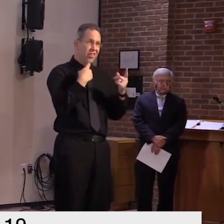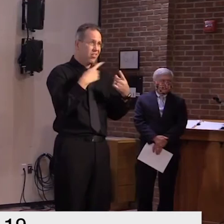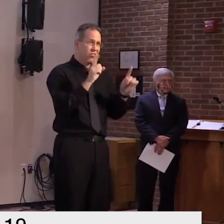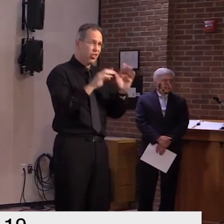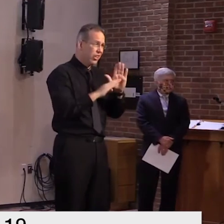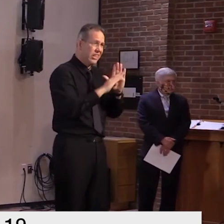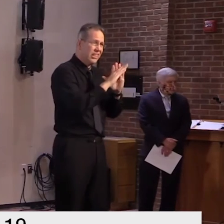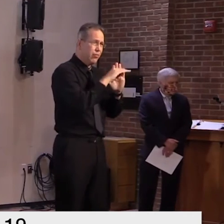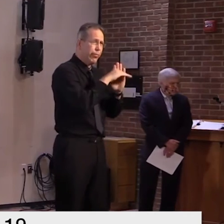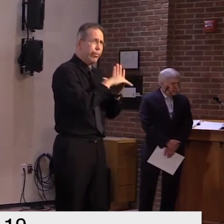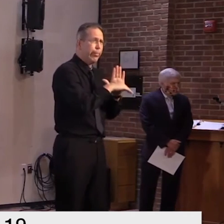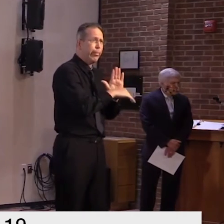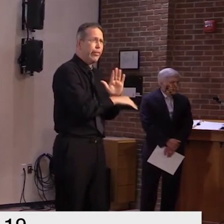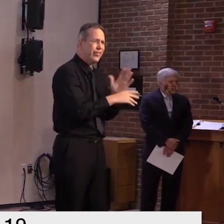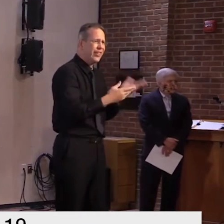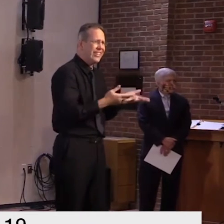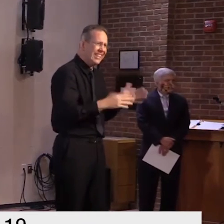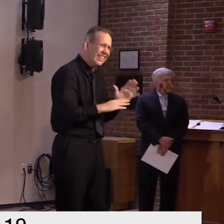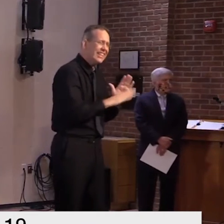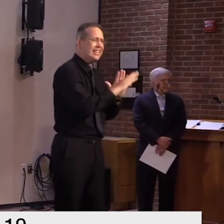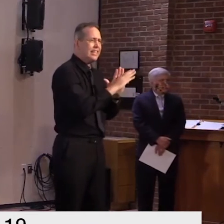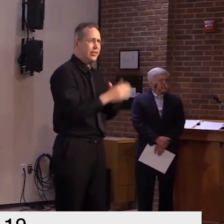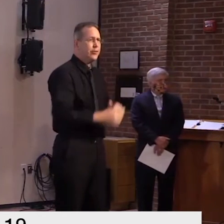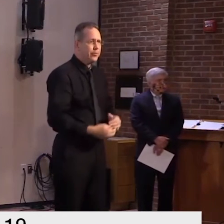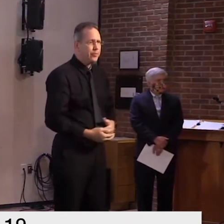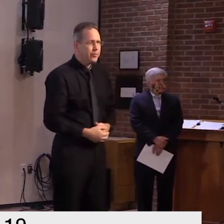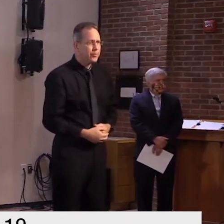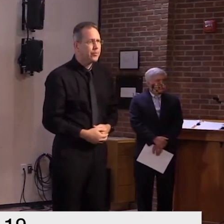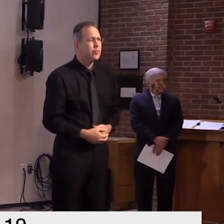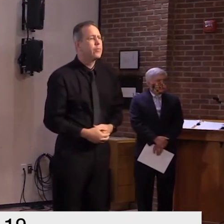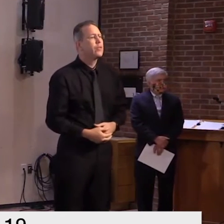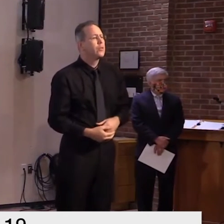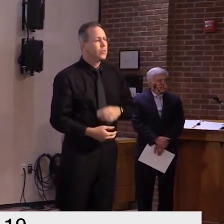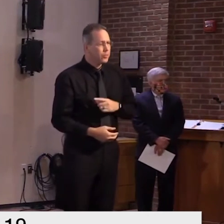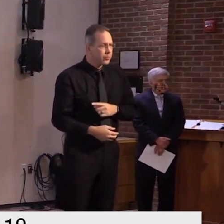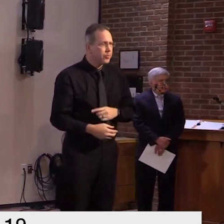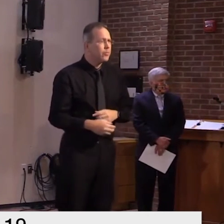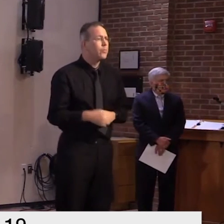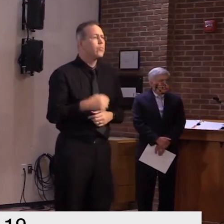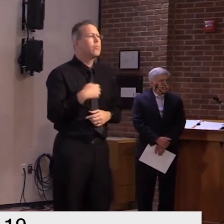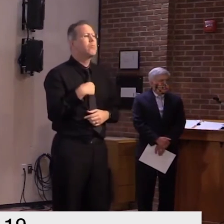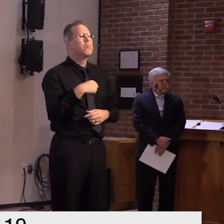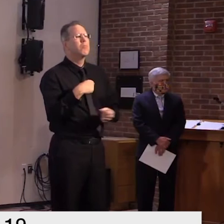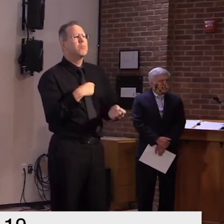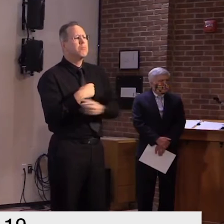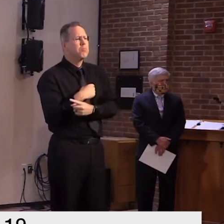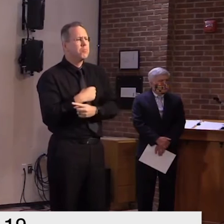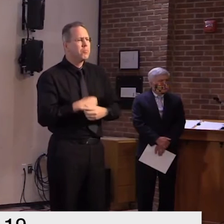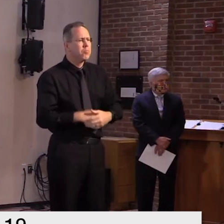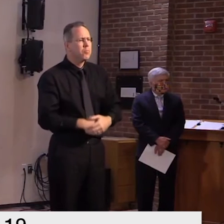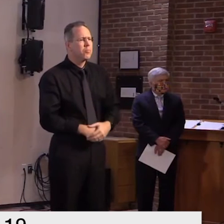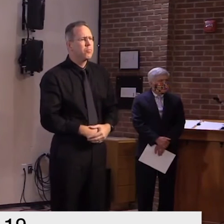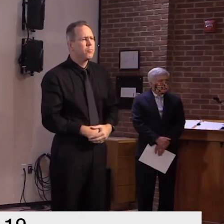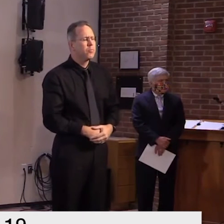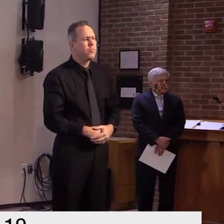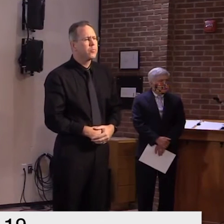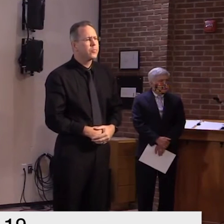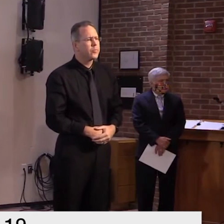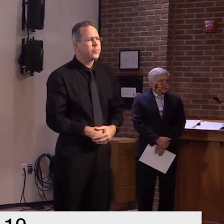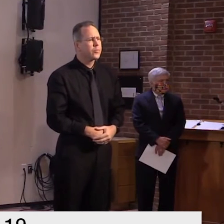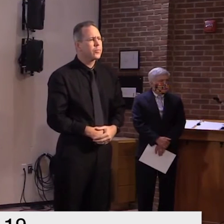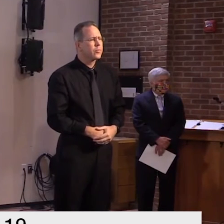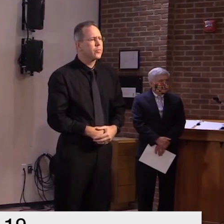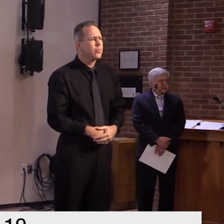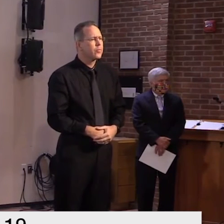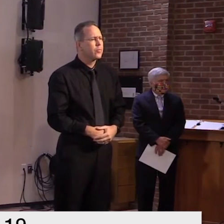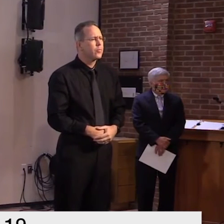and just a quick follow up earlier this week we saw in new york as many as 25,000 complaints against bars, restaurants, places